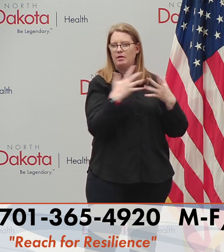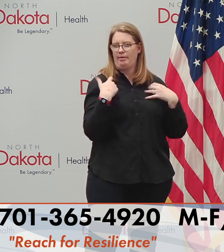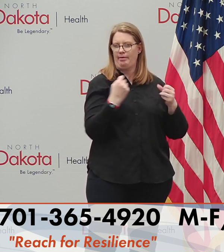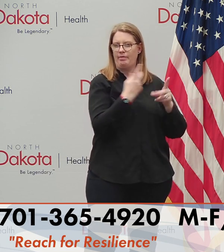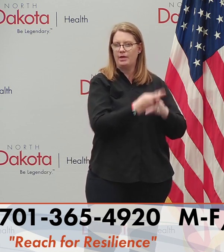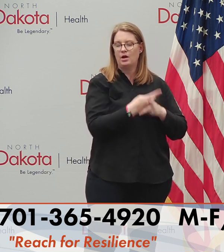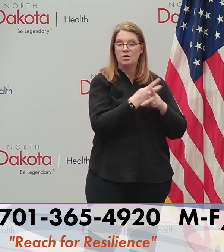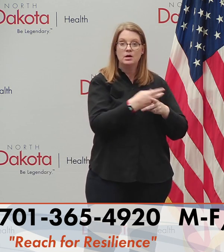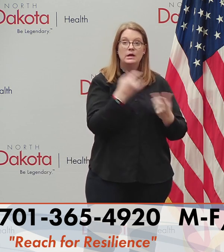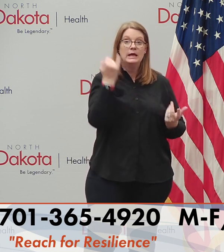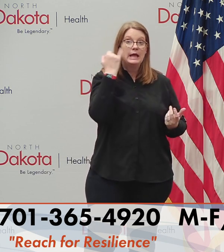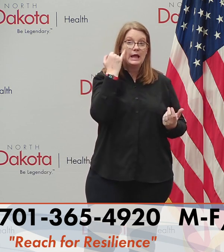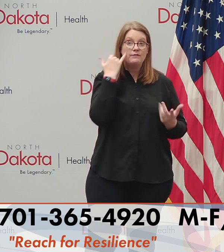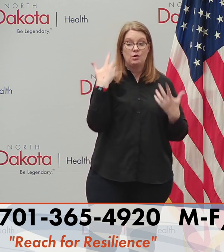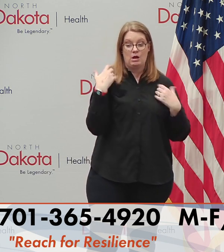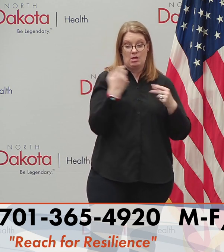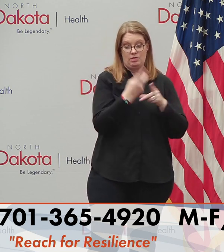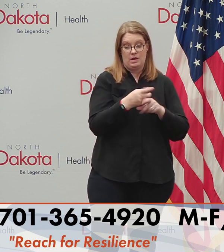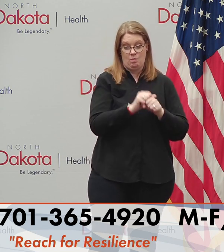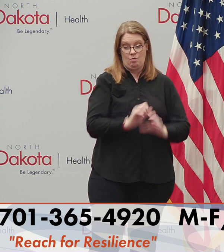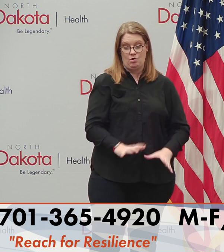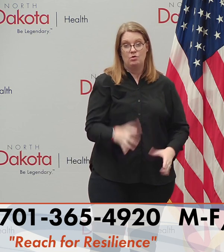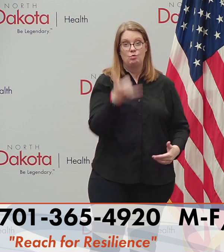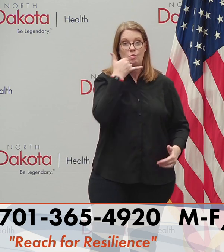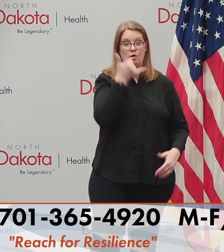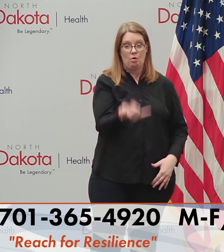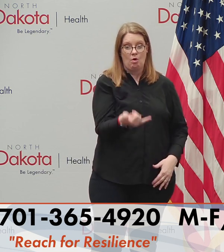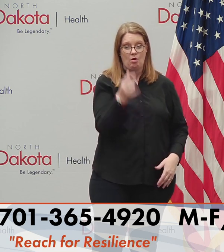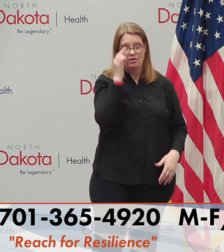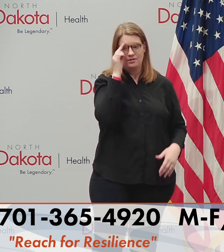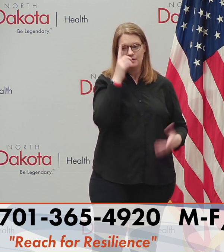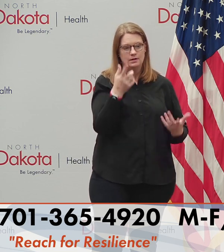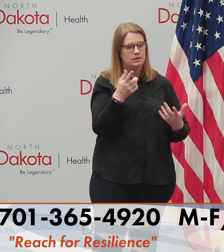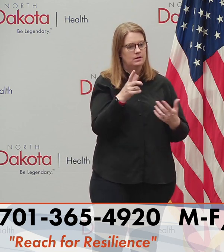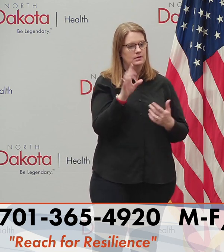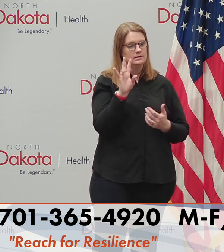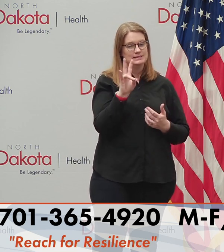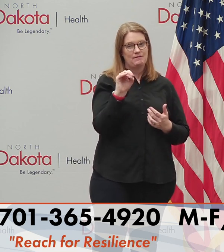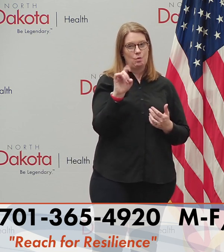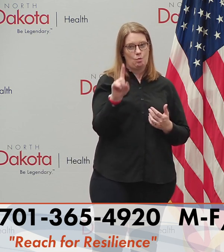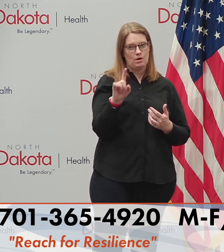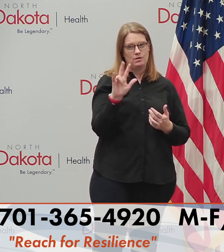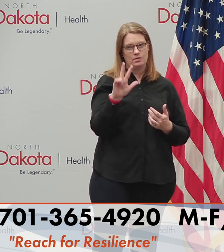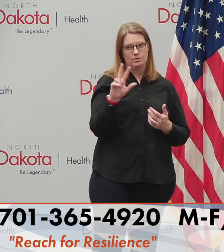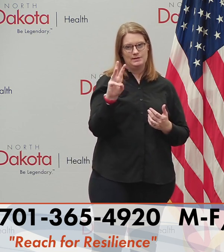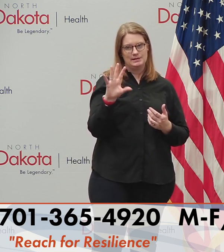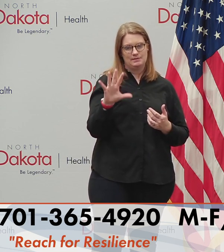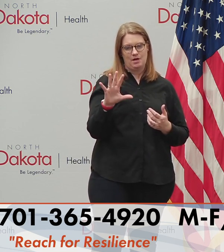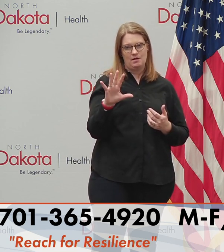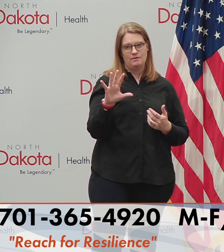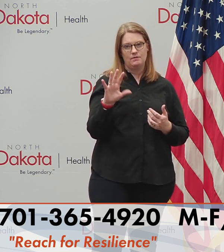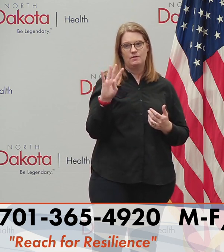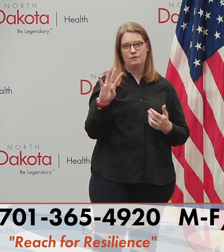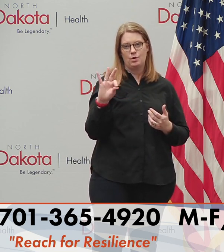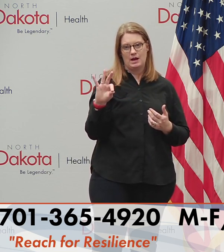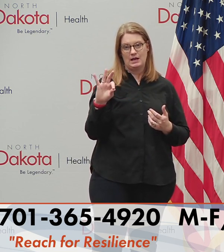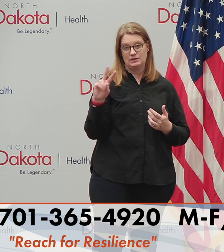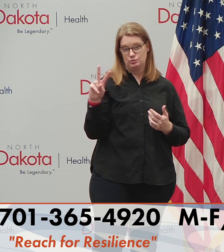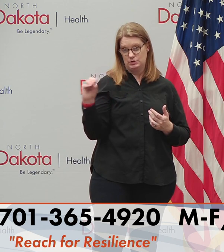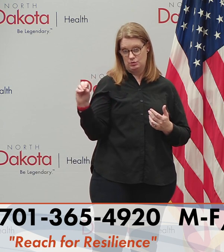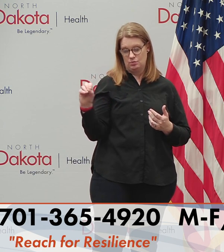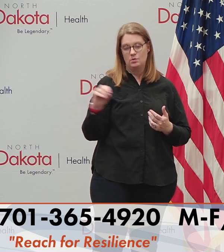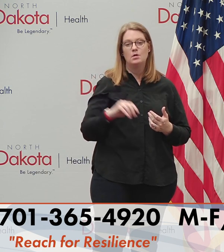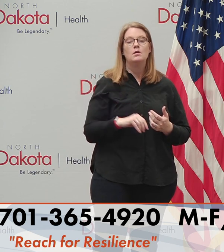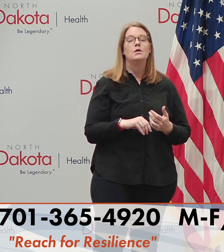you can call directly to the Reach for Resilience at 701-365-4920.